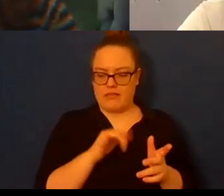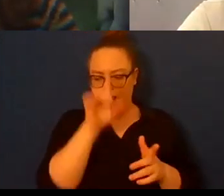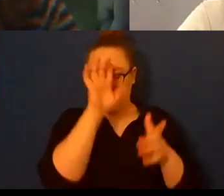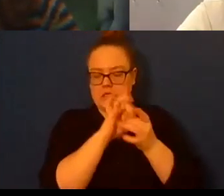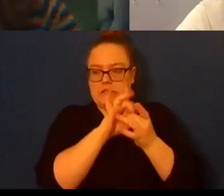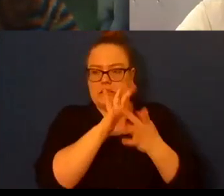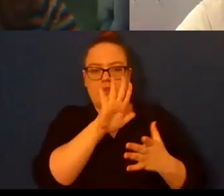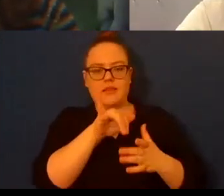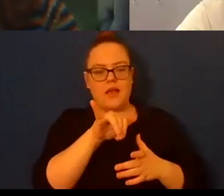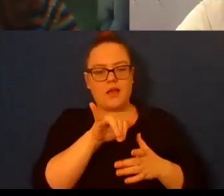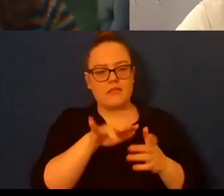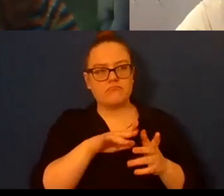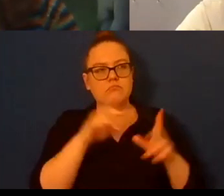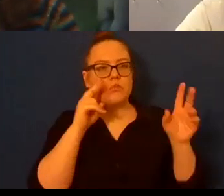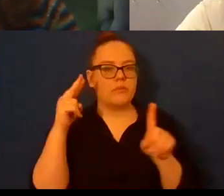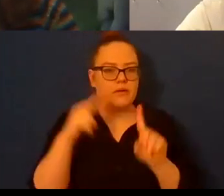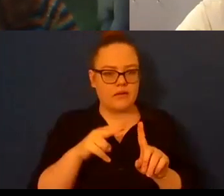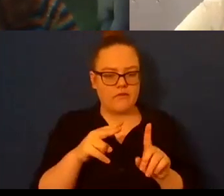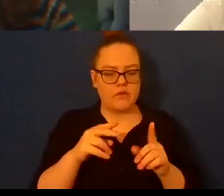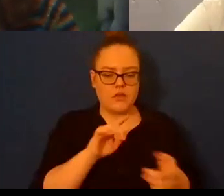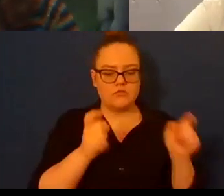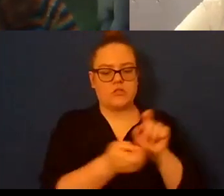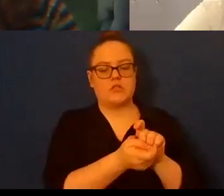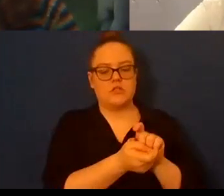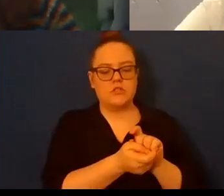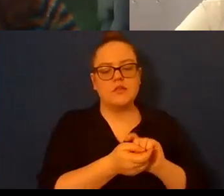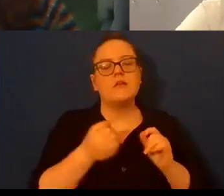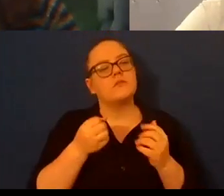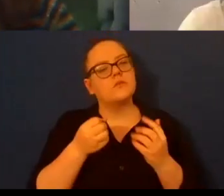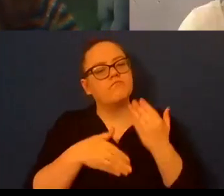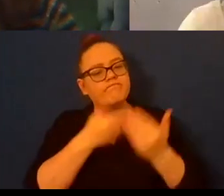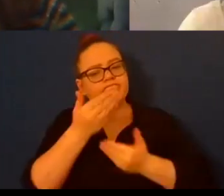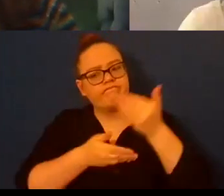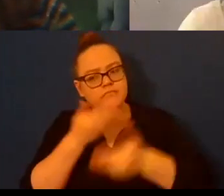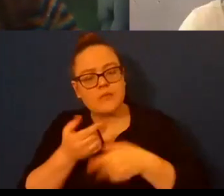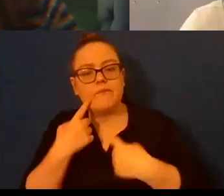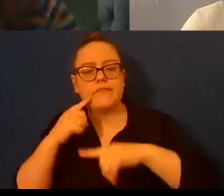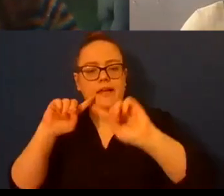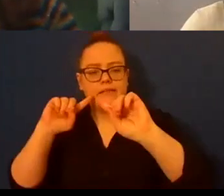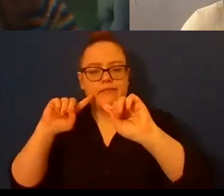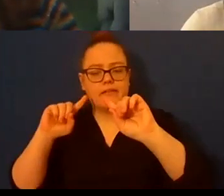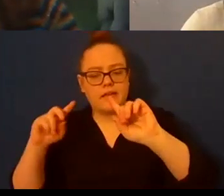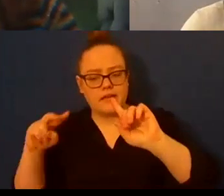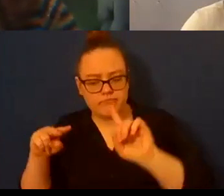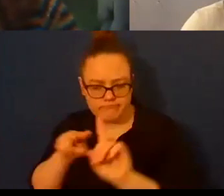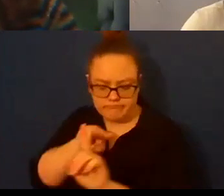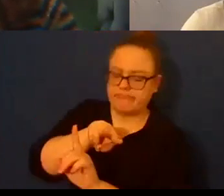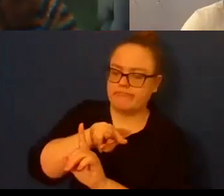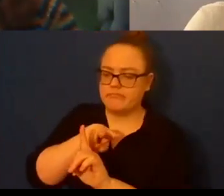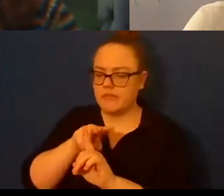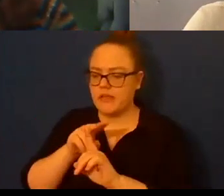um I kind of went all the way to the other end of it and I feel like I was able to do weirder riskier